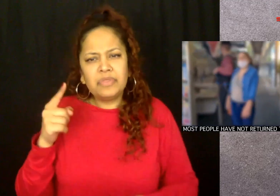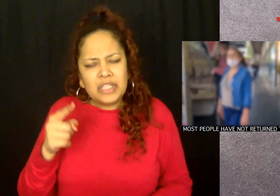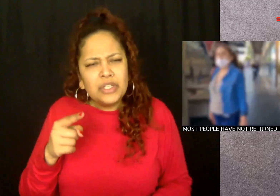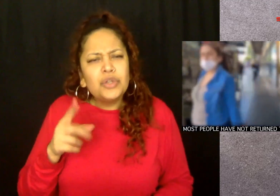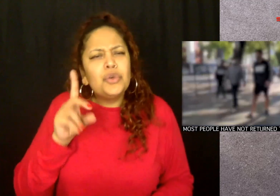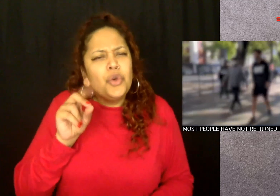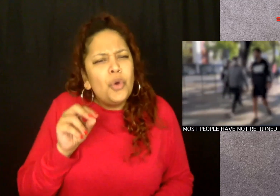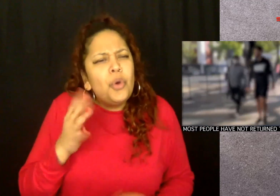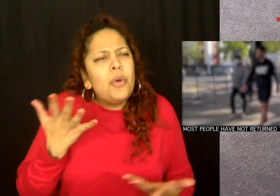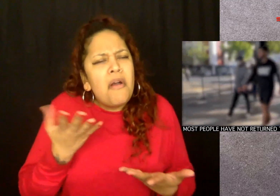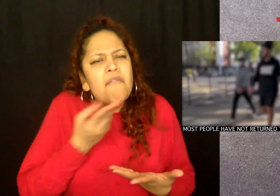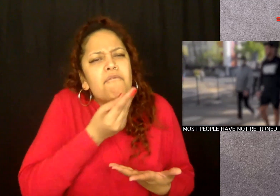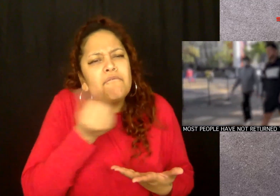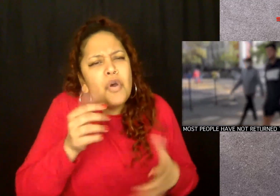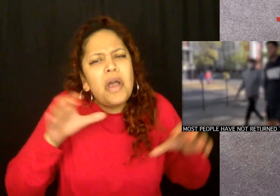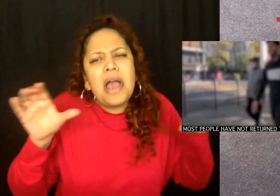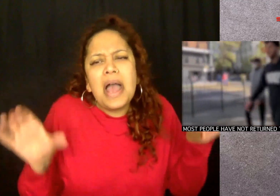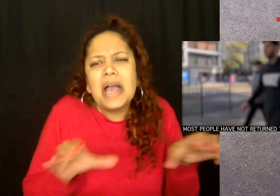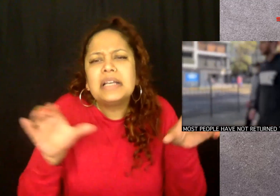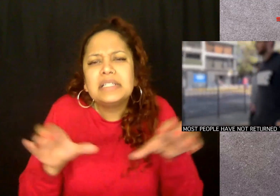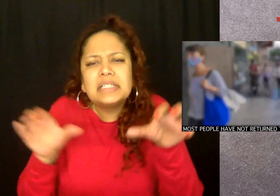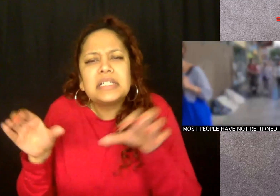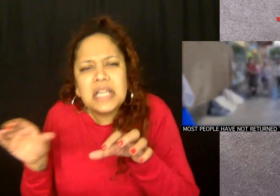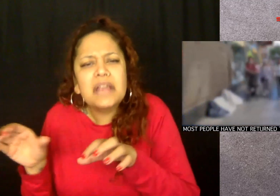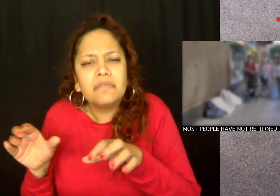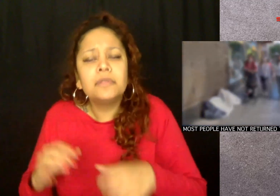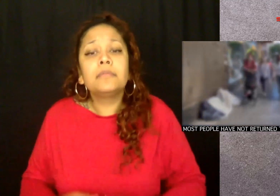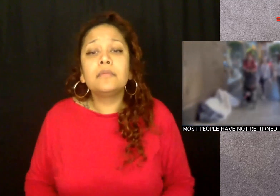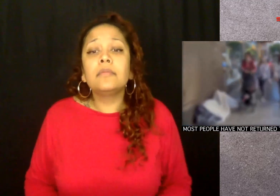17% say they are doing very few of those activities.